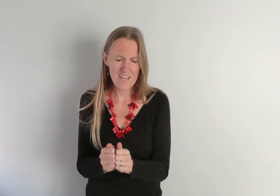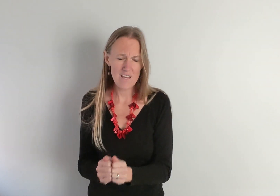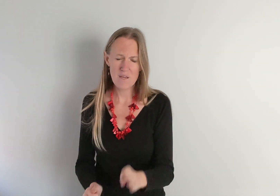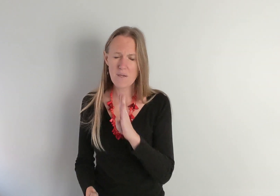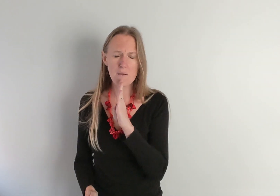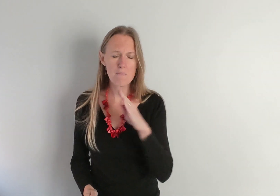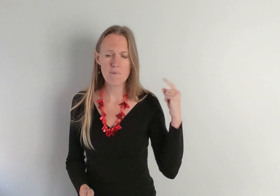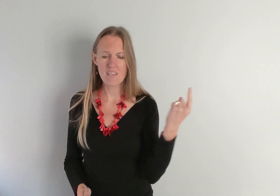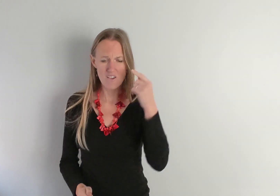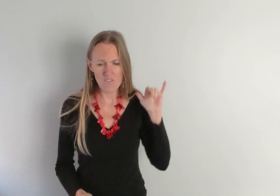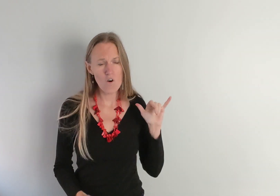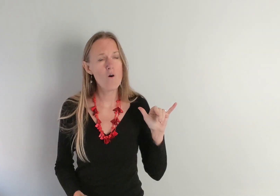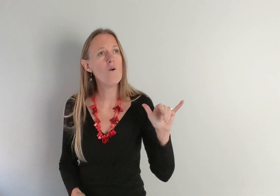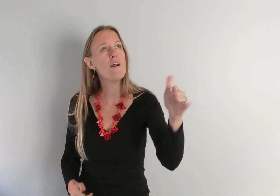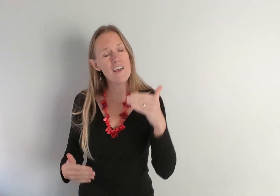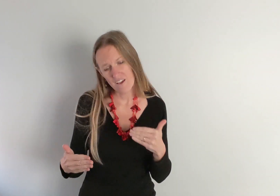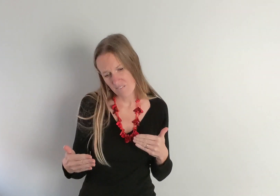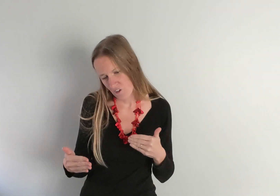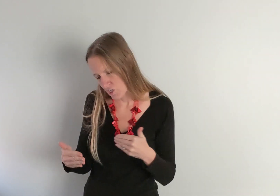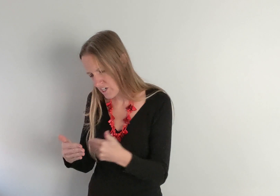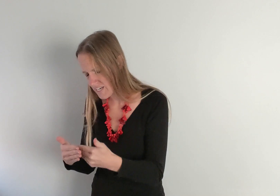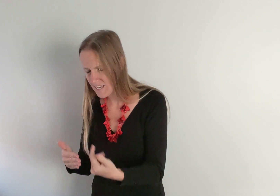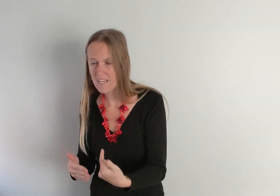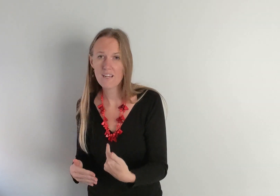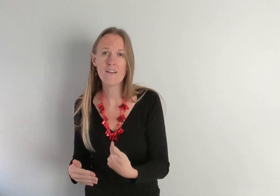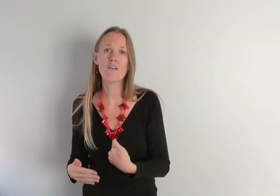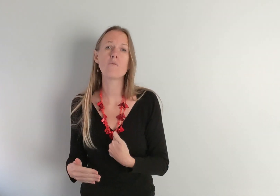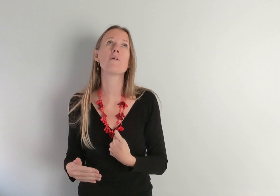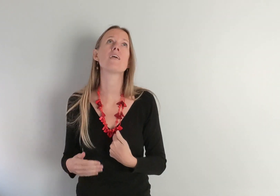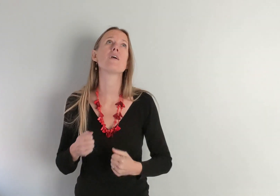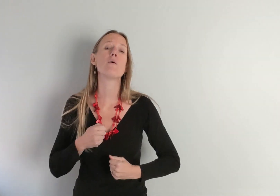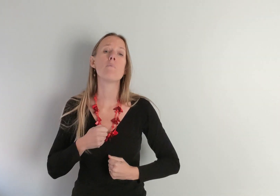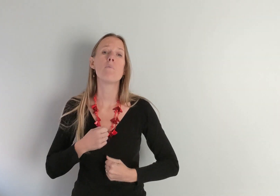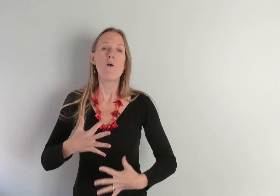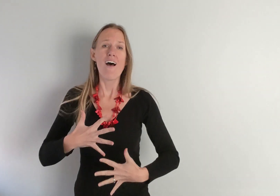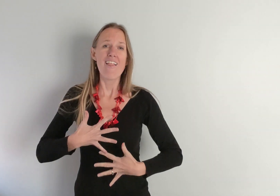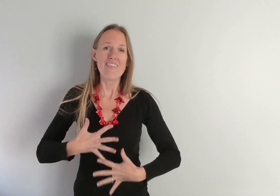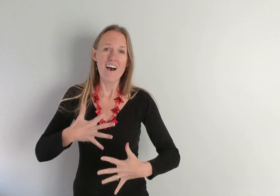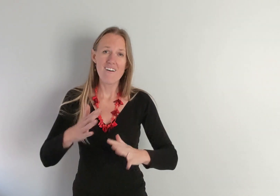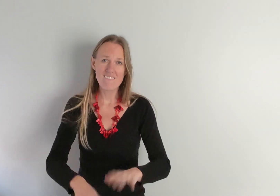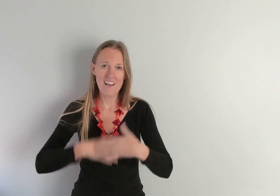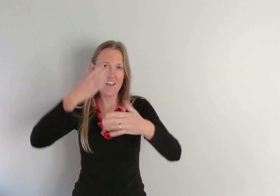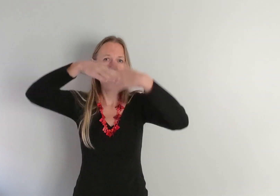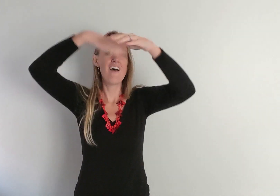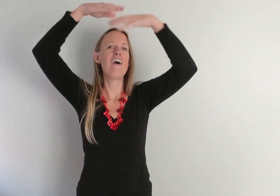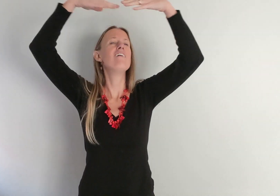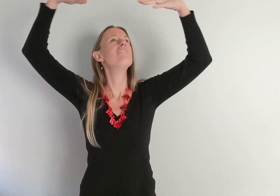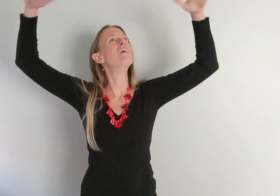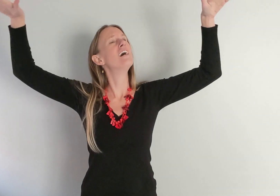Be forever near me Breath of heaven